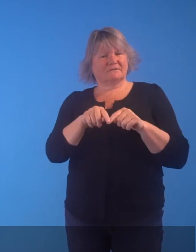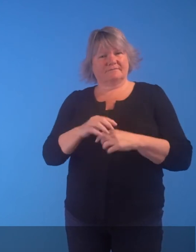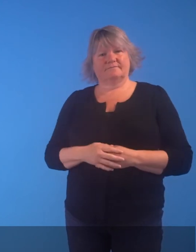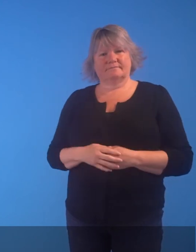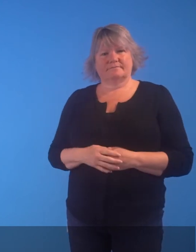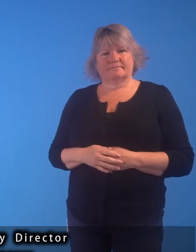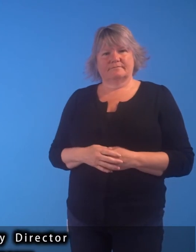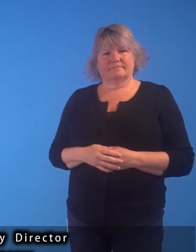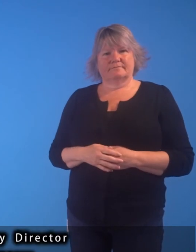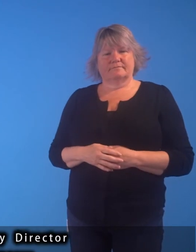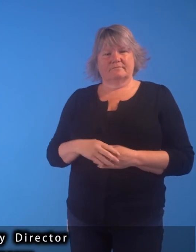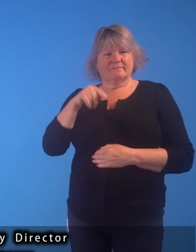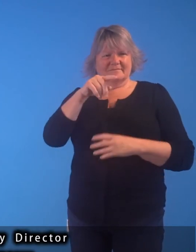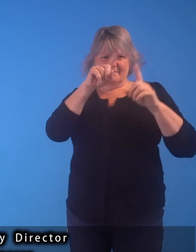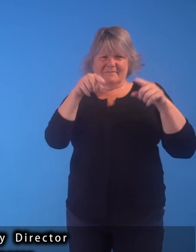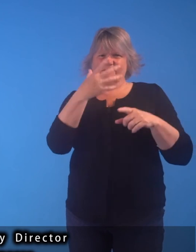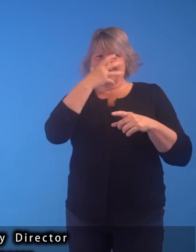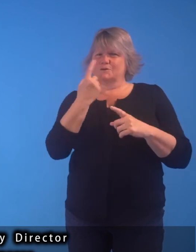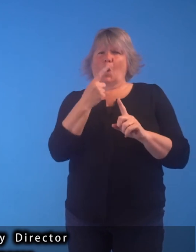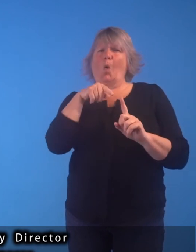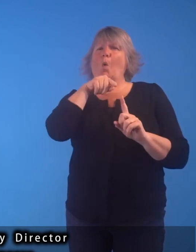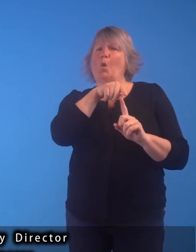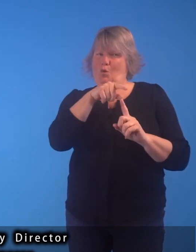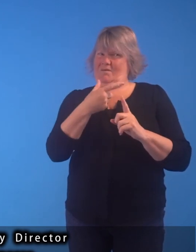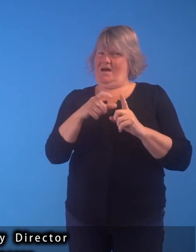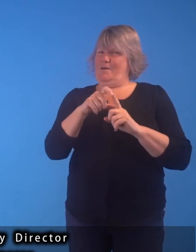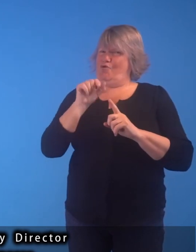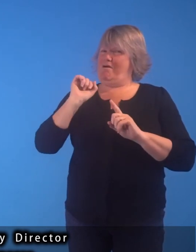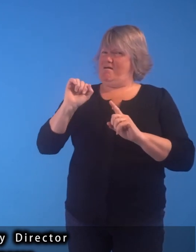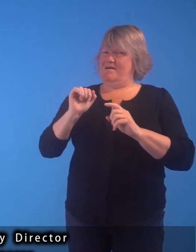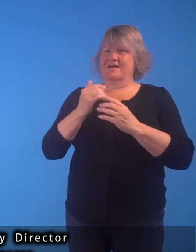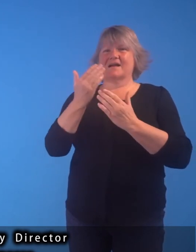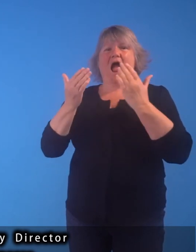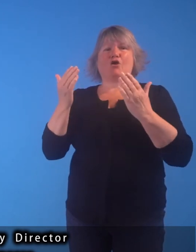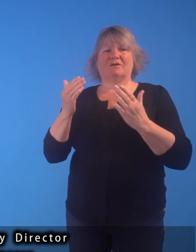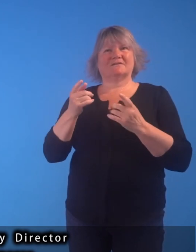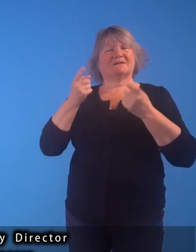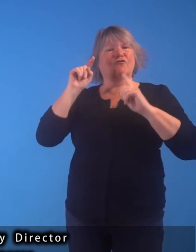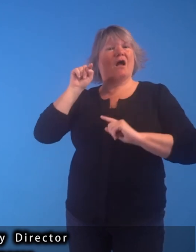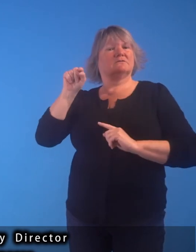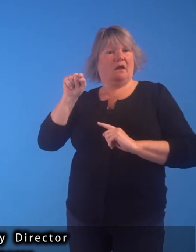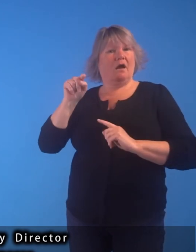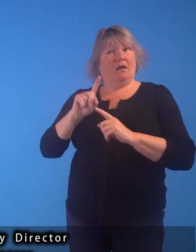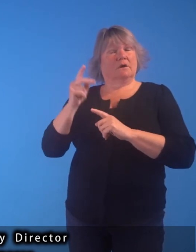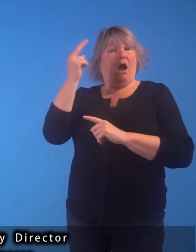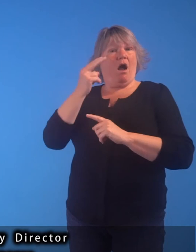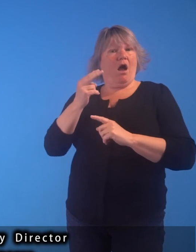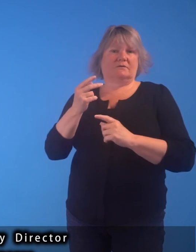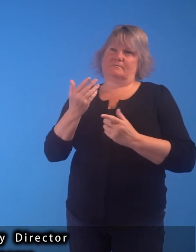The subject is Edinburgh-based gallery director and arts entrepreneur Richard